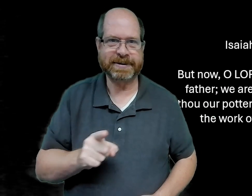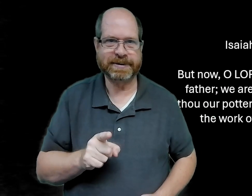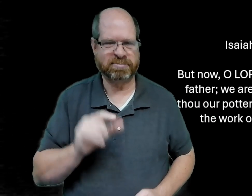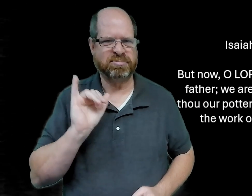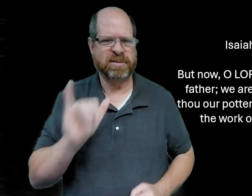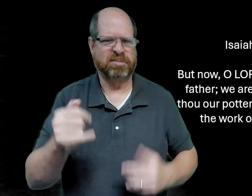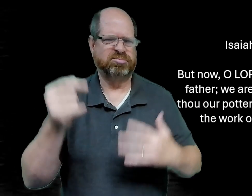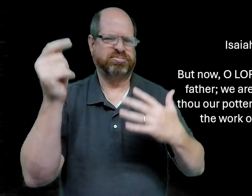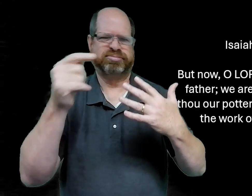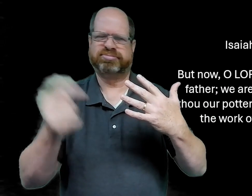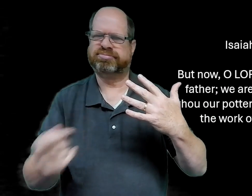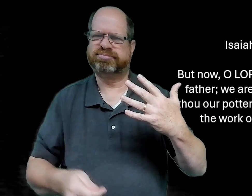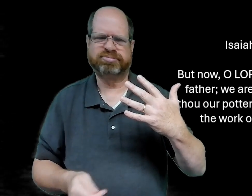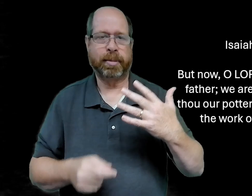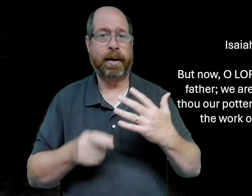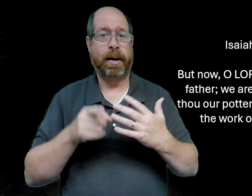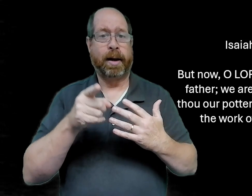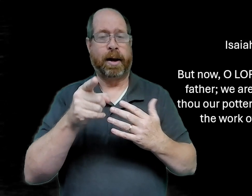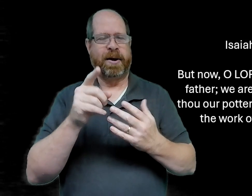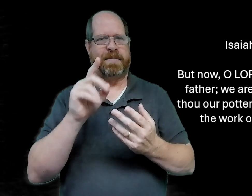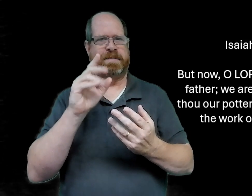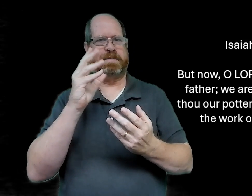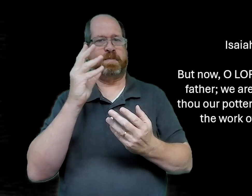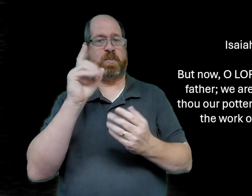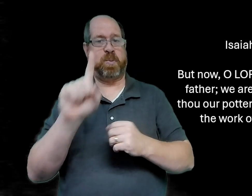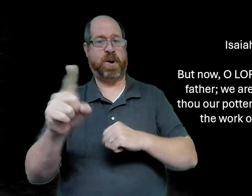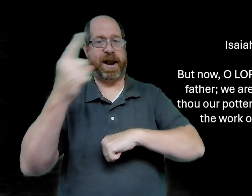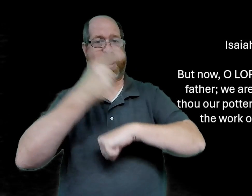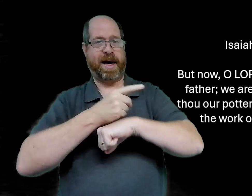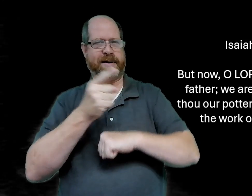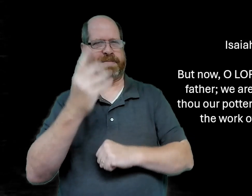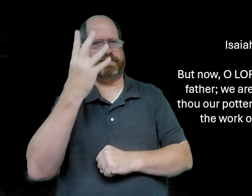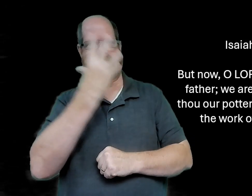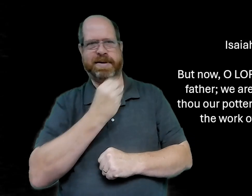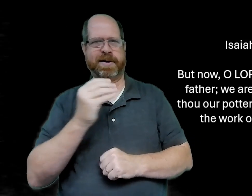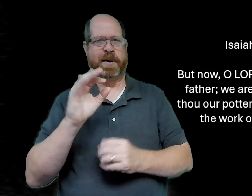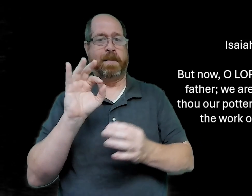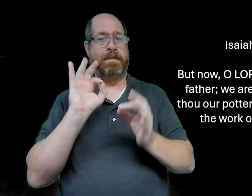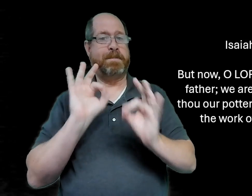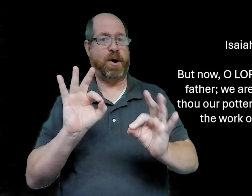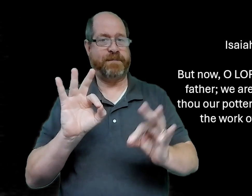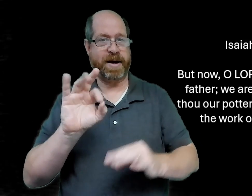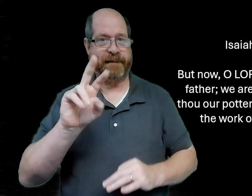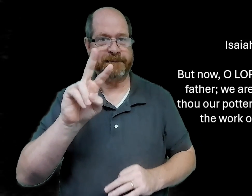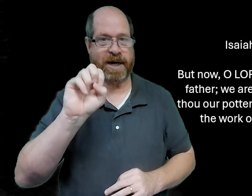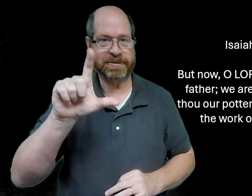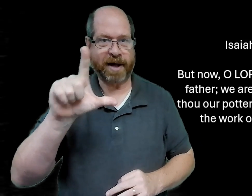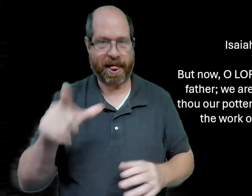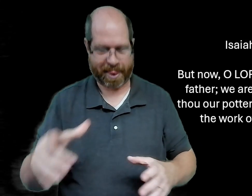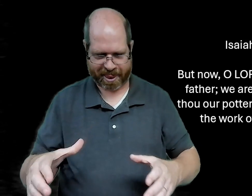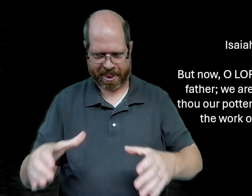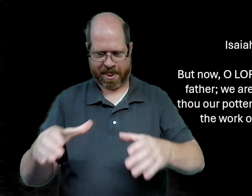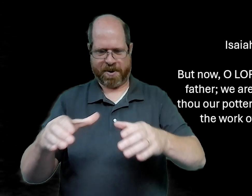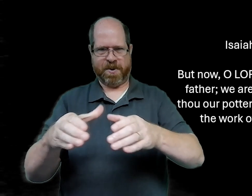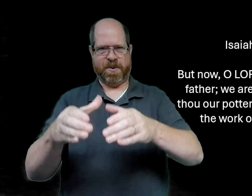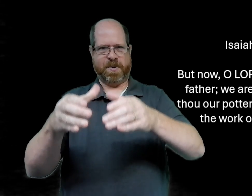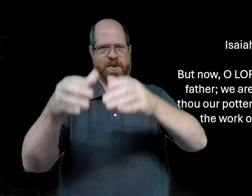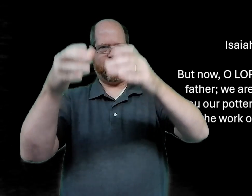and who he really is there are so many things we can do for god and one day we'll be a perfect beautiful